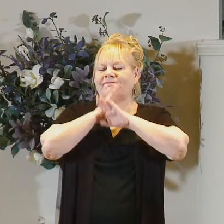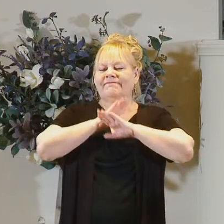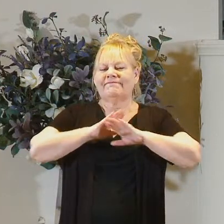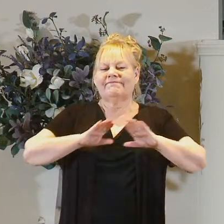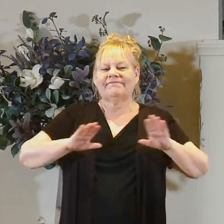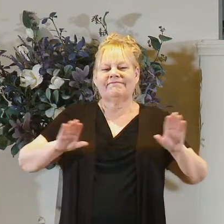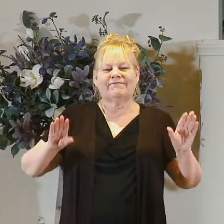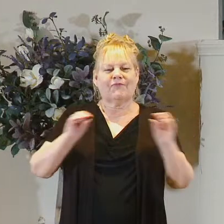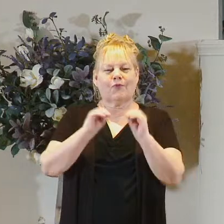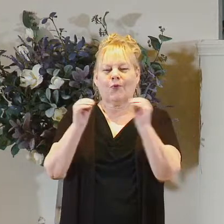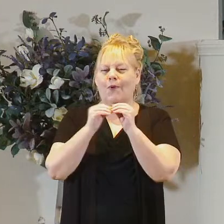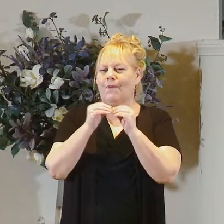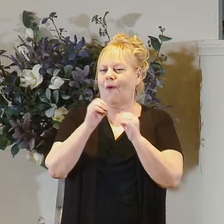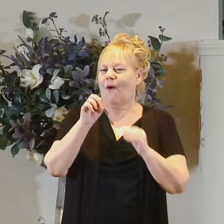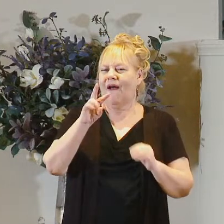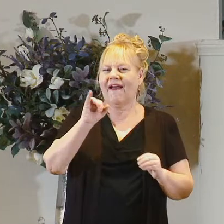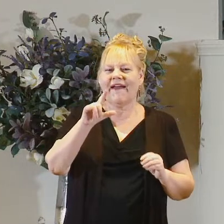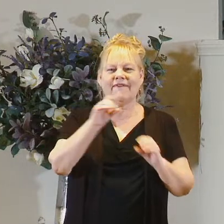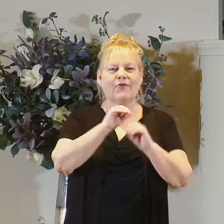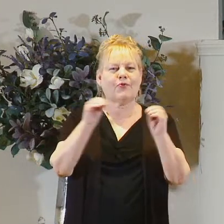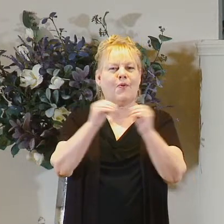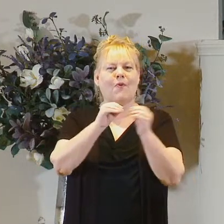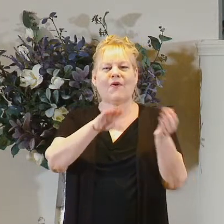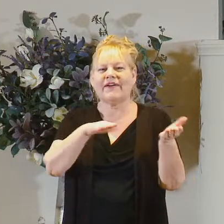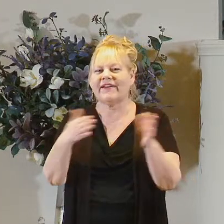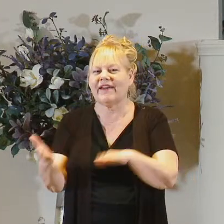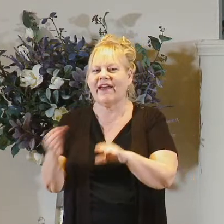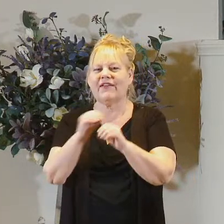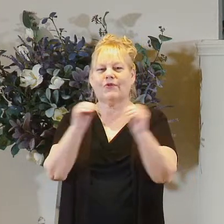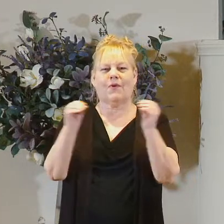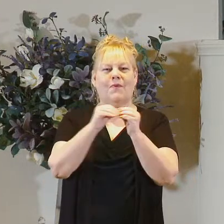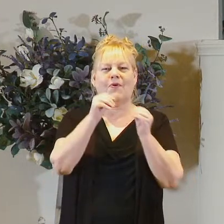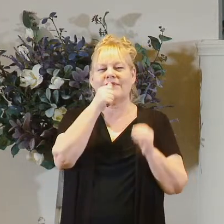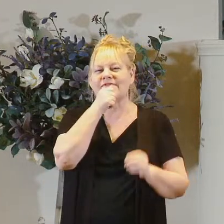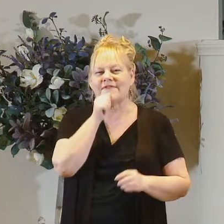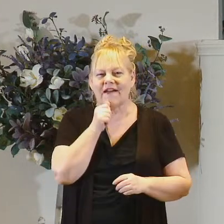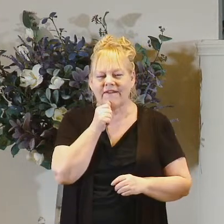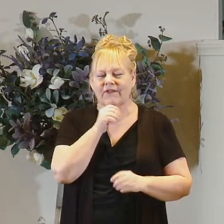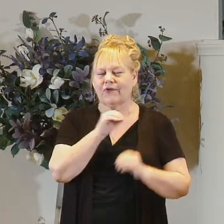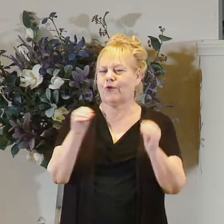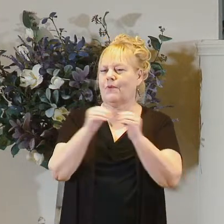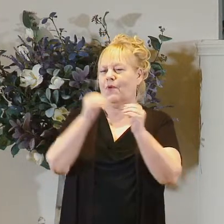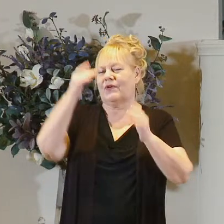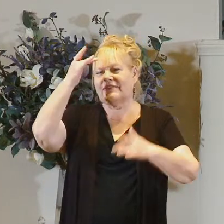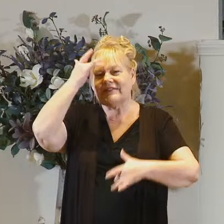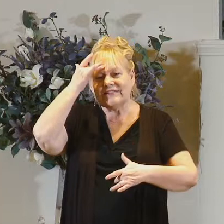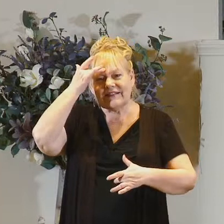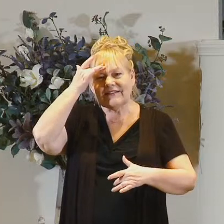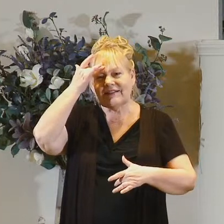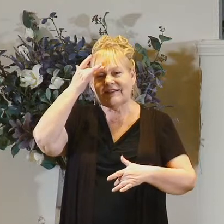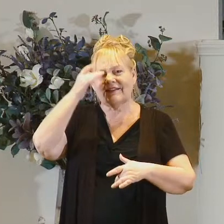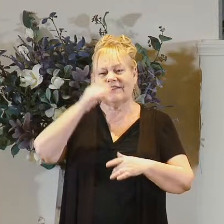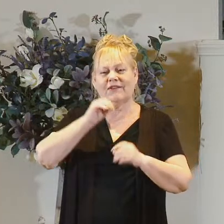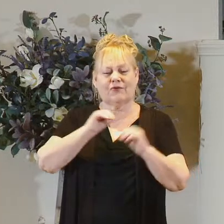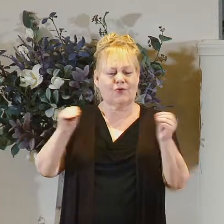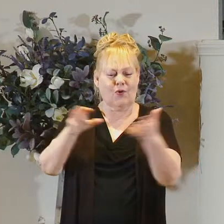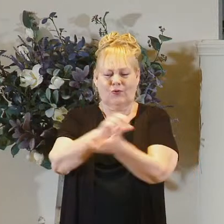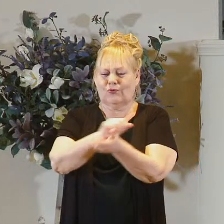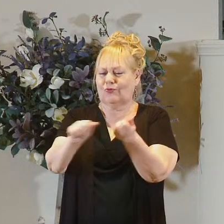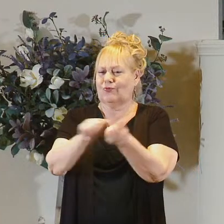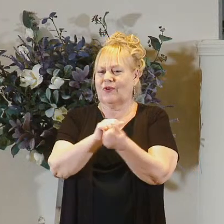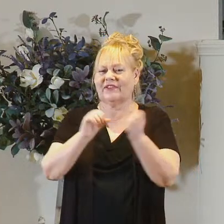no more evil no more death no more suffering no more sickness no more destruction